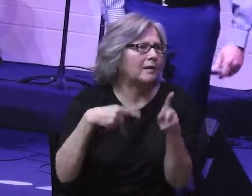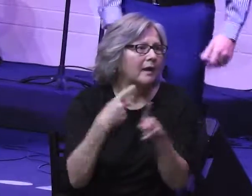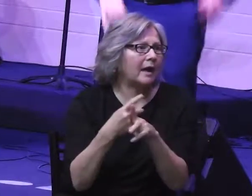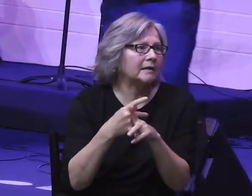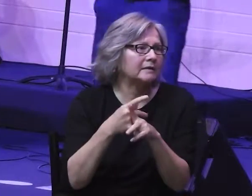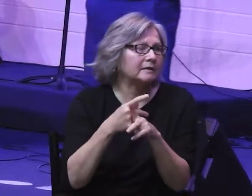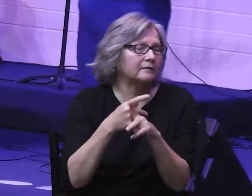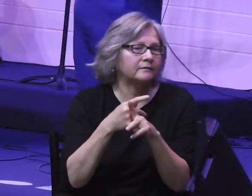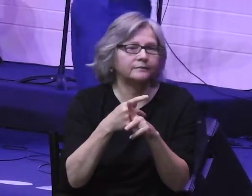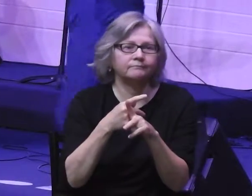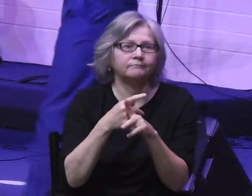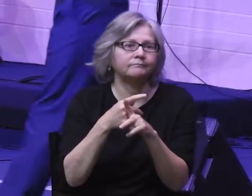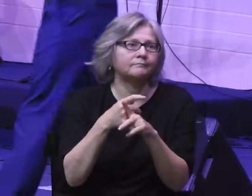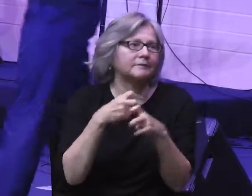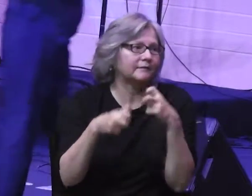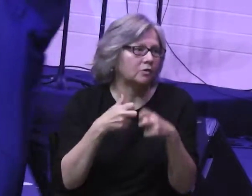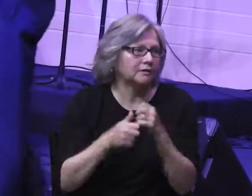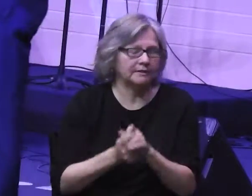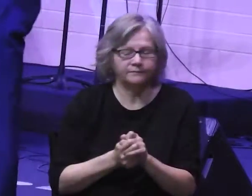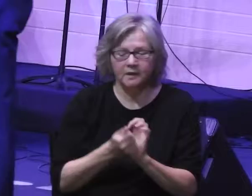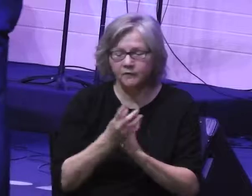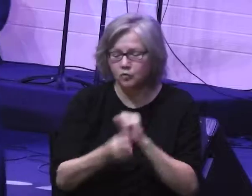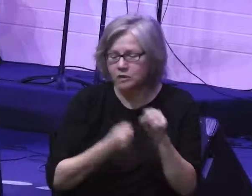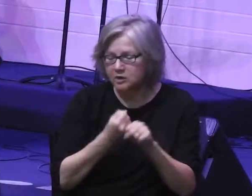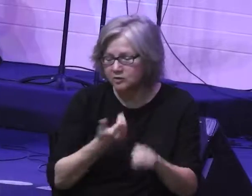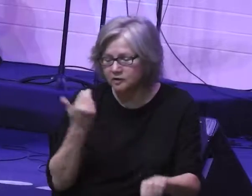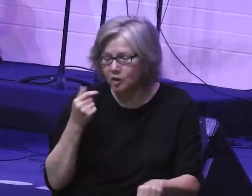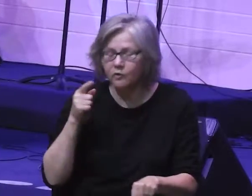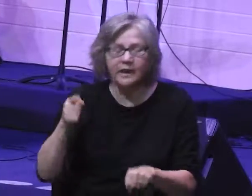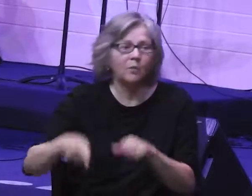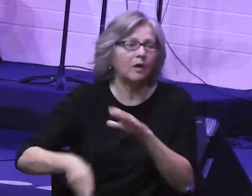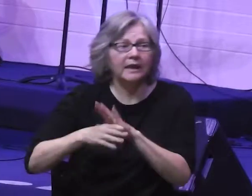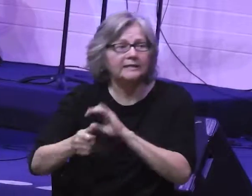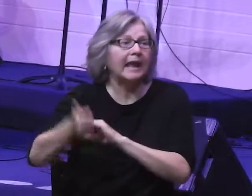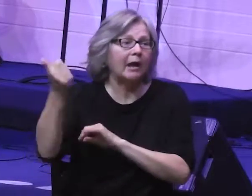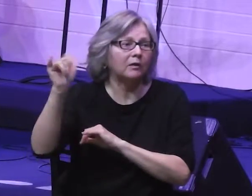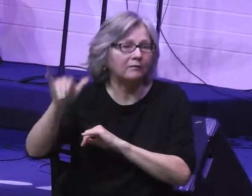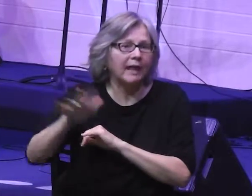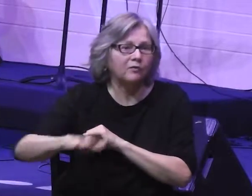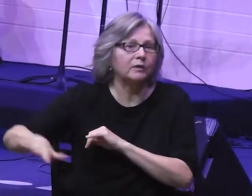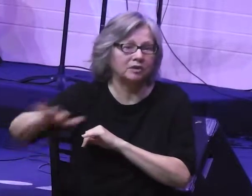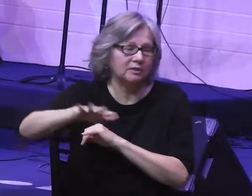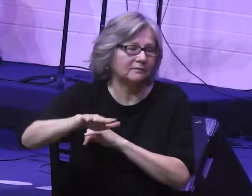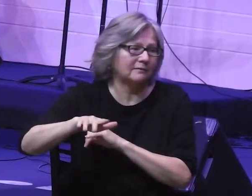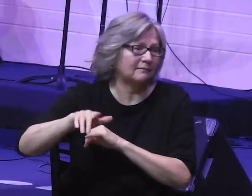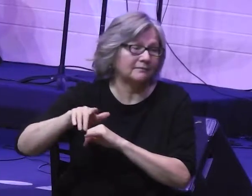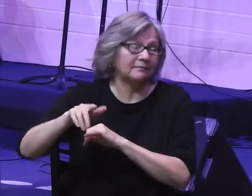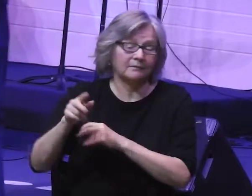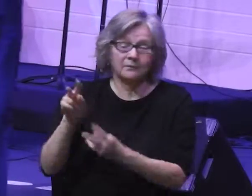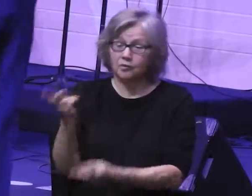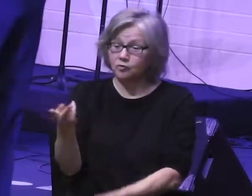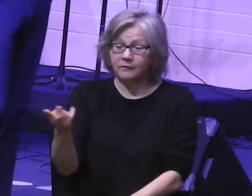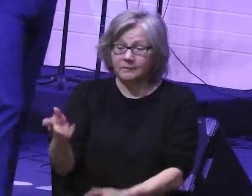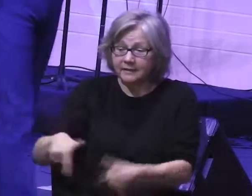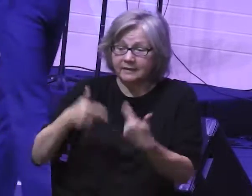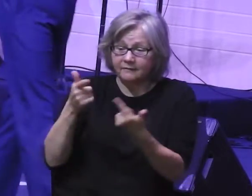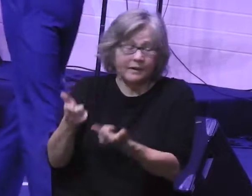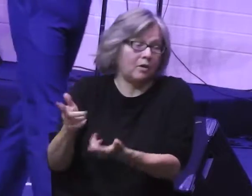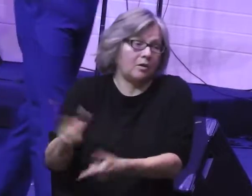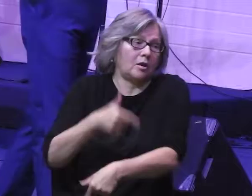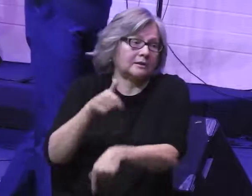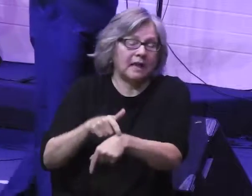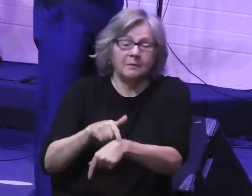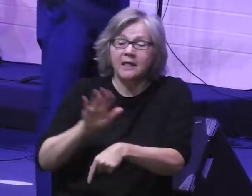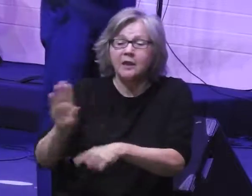A couple years ago, they got kicked out of the region where they had invested so much of their lives. Their business